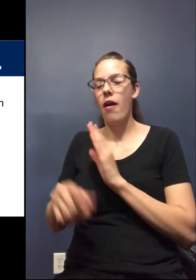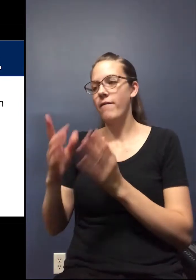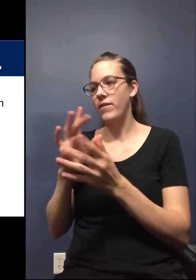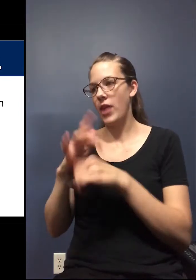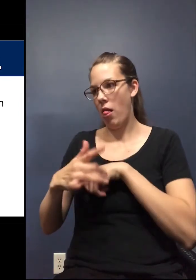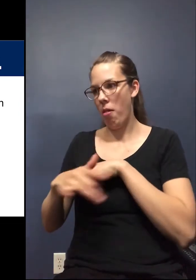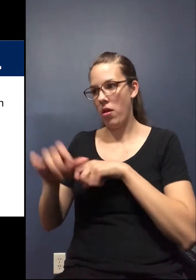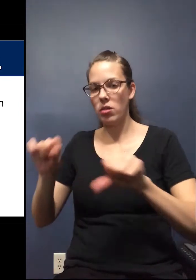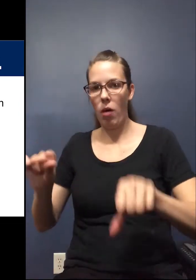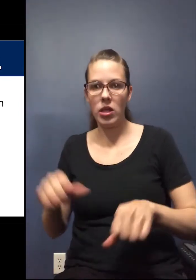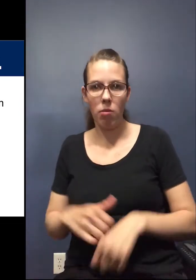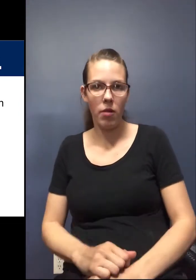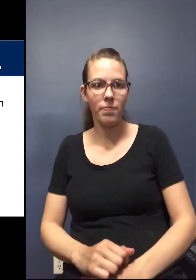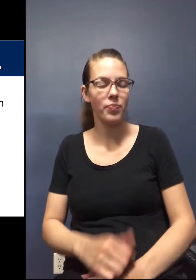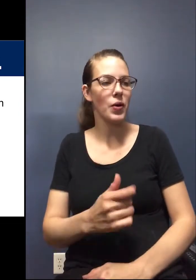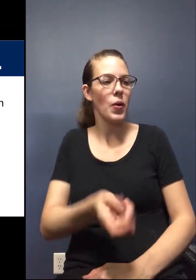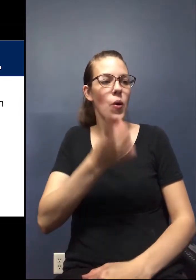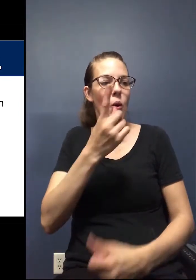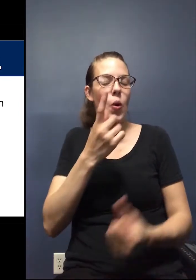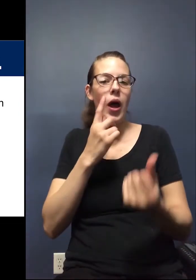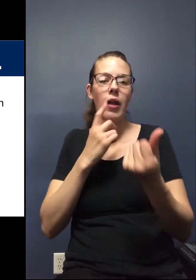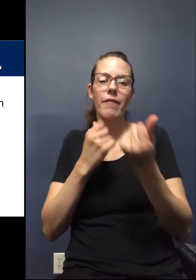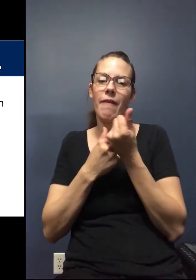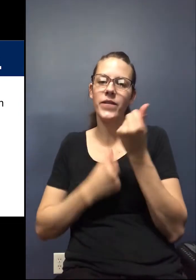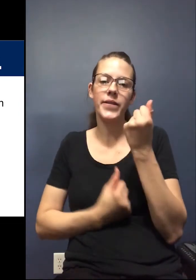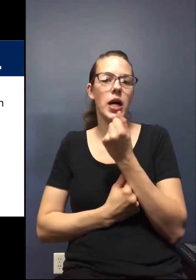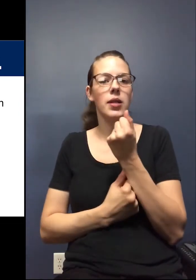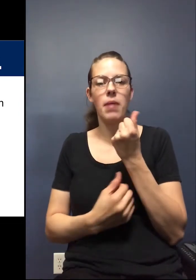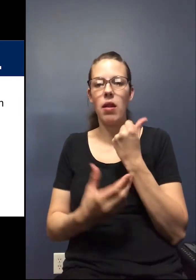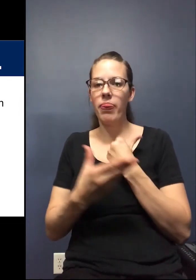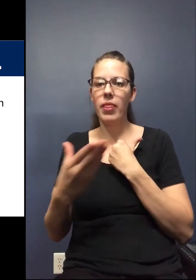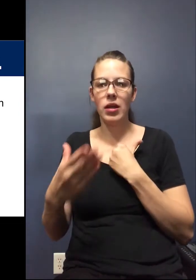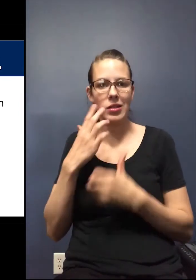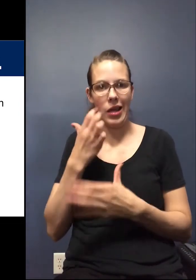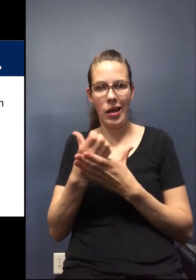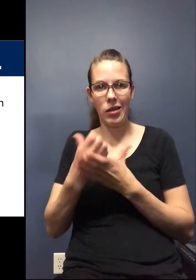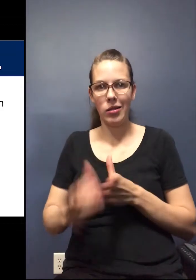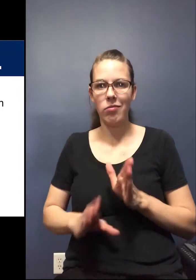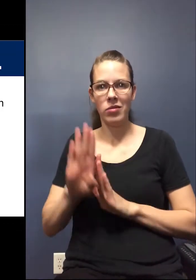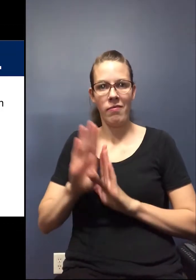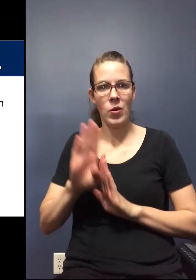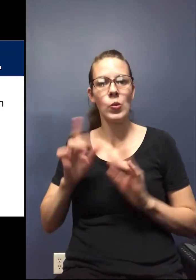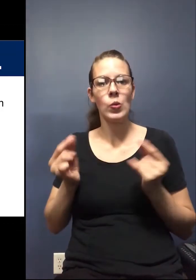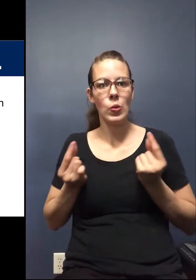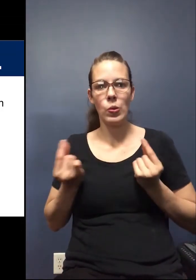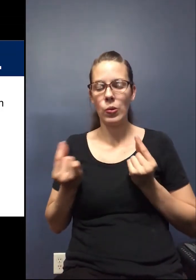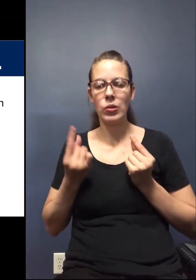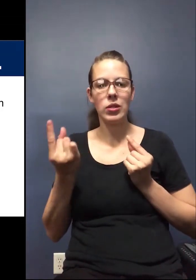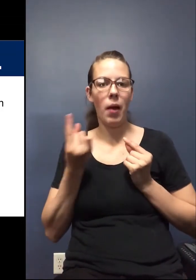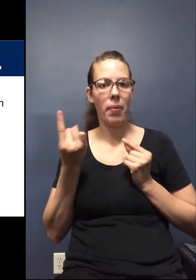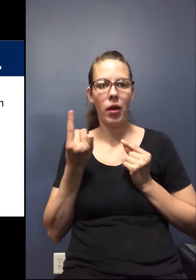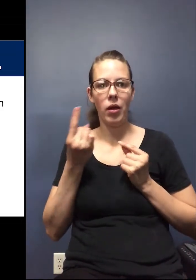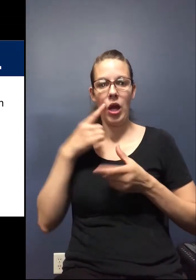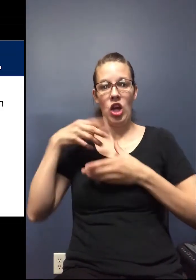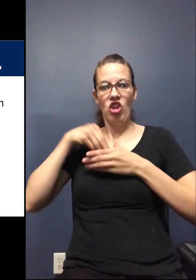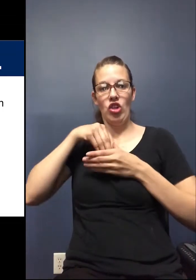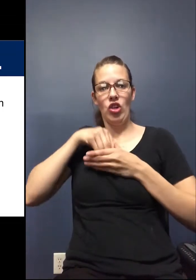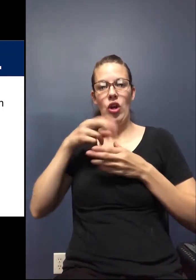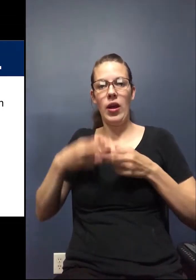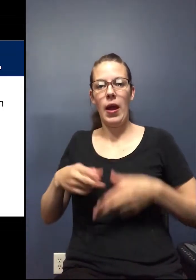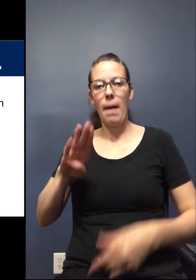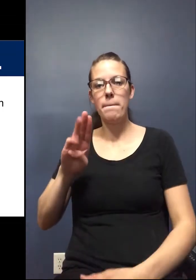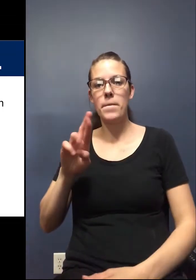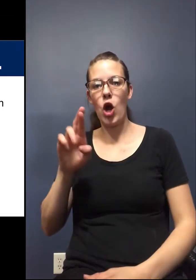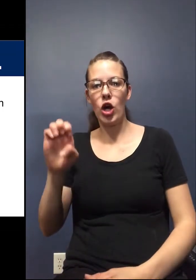And one of the one of the fundamental things that as economic developers we do, it's something that internally we